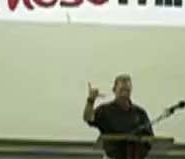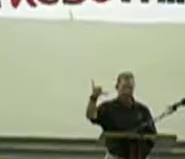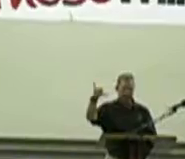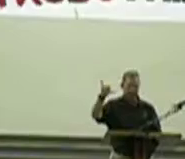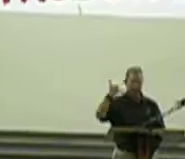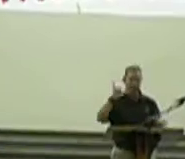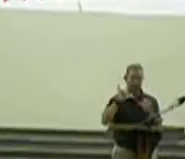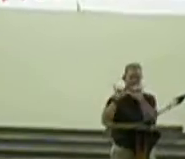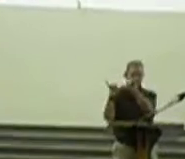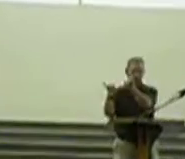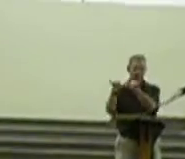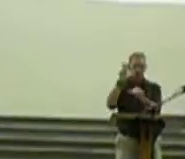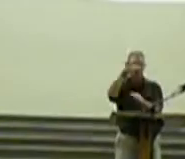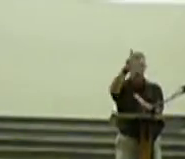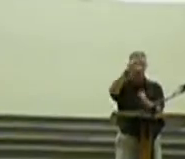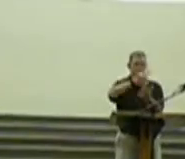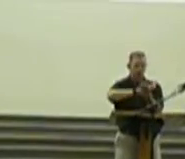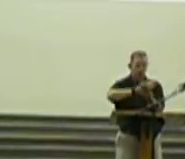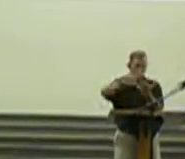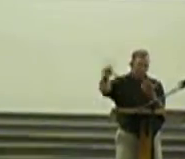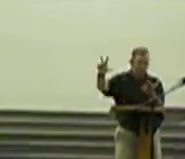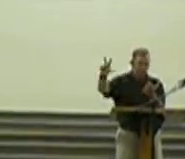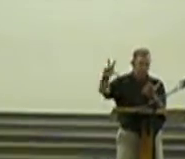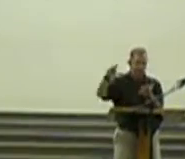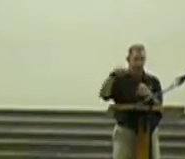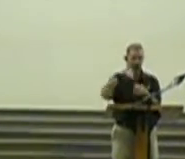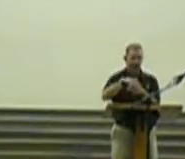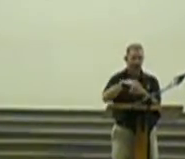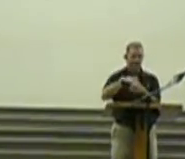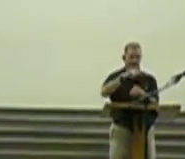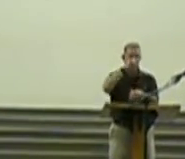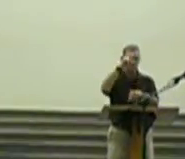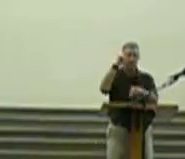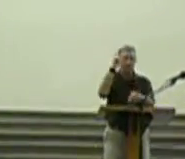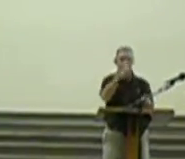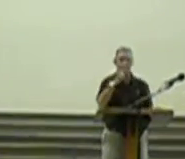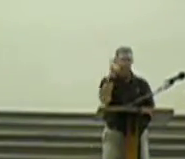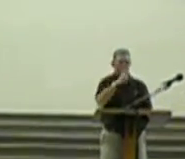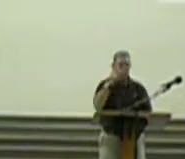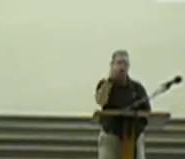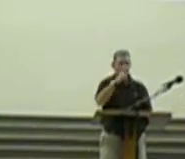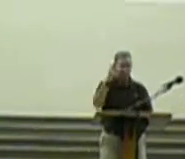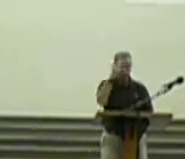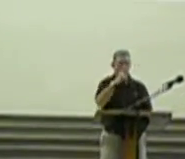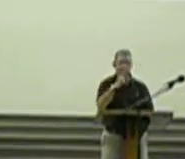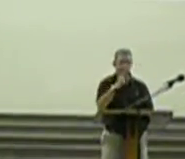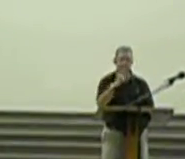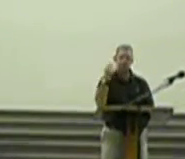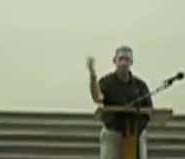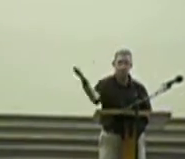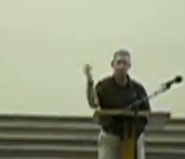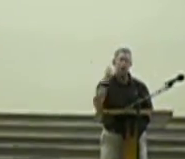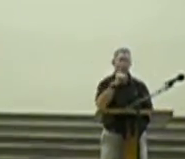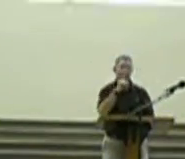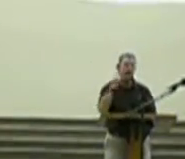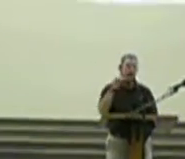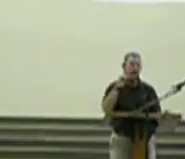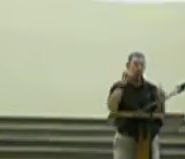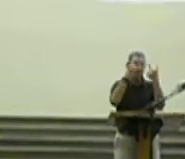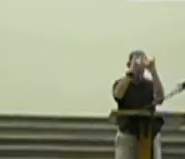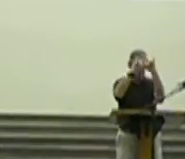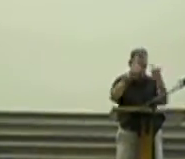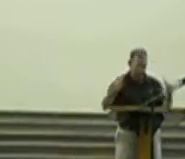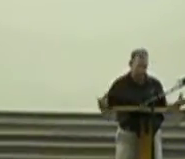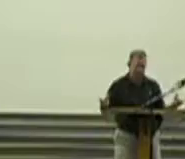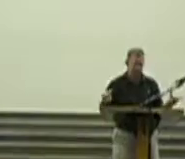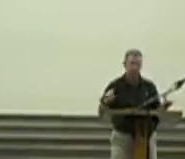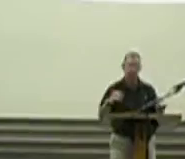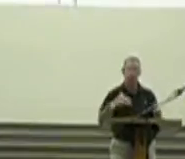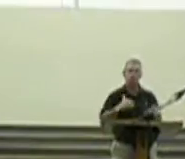In May, I stayed for three weeks in the Philippines, there for the depth camp,